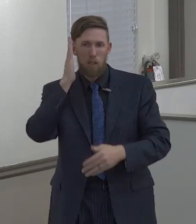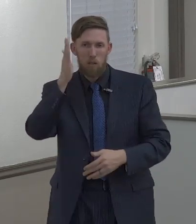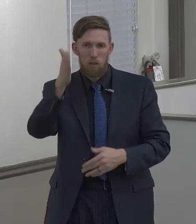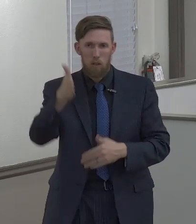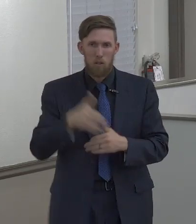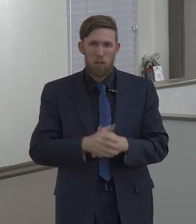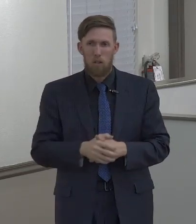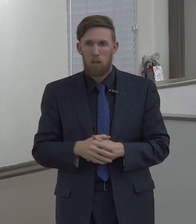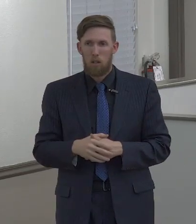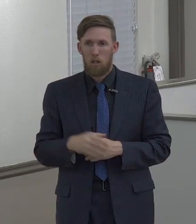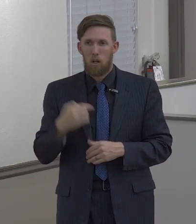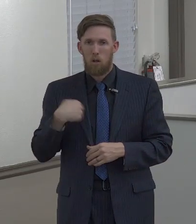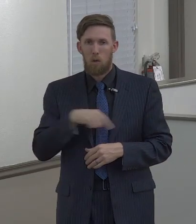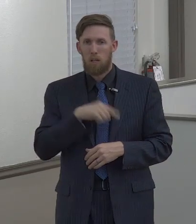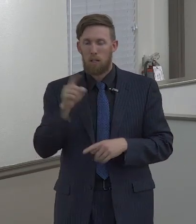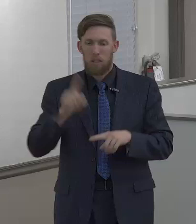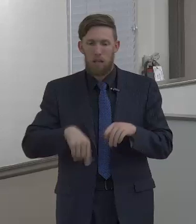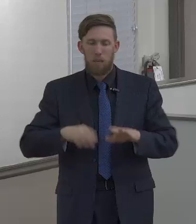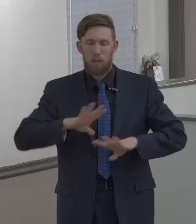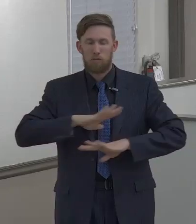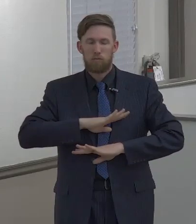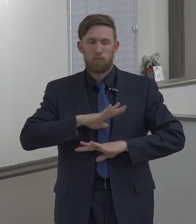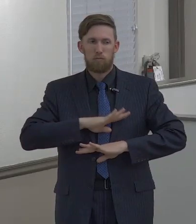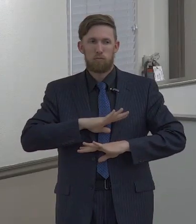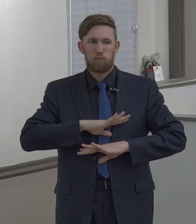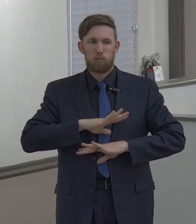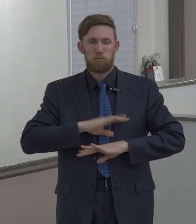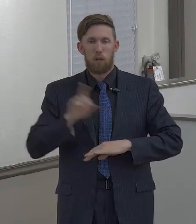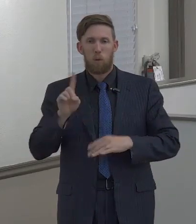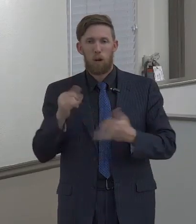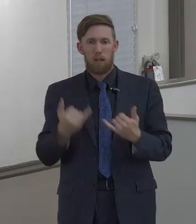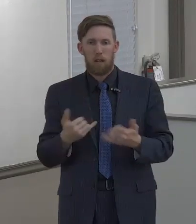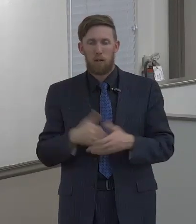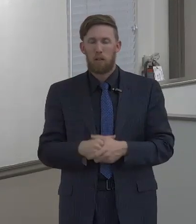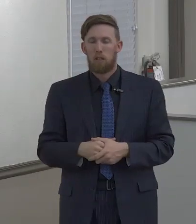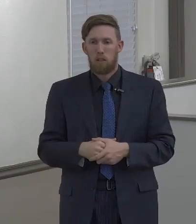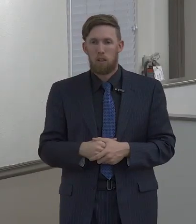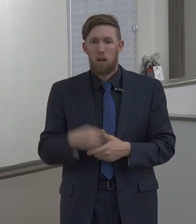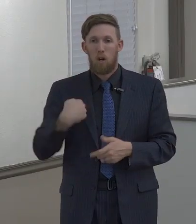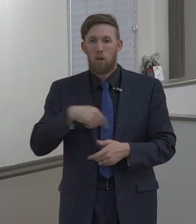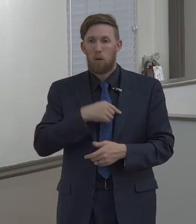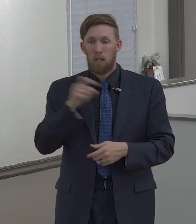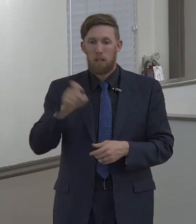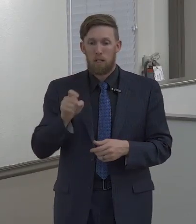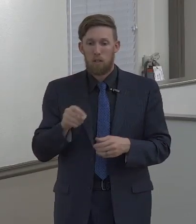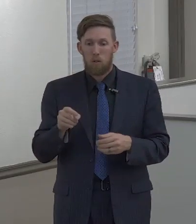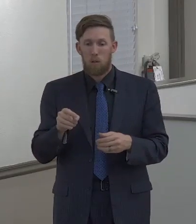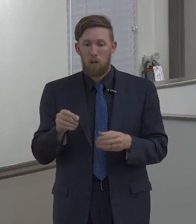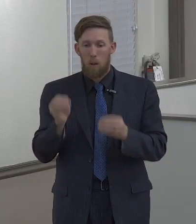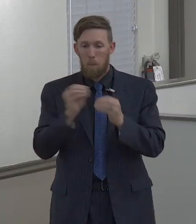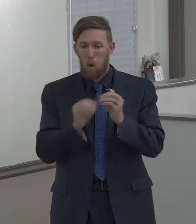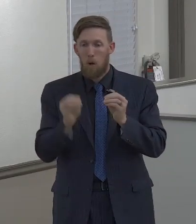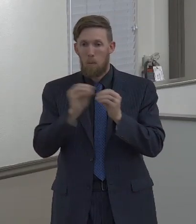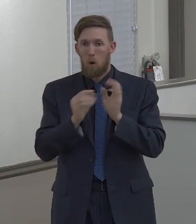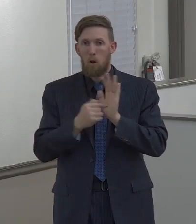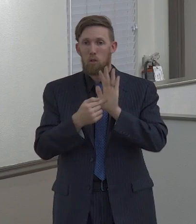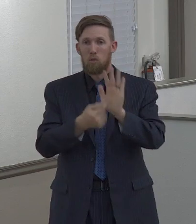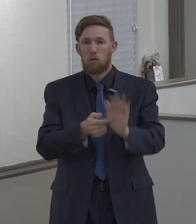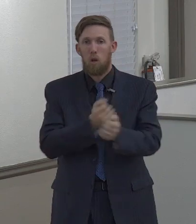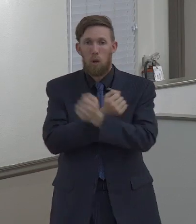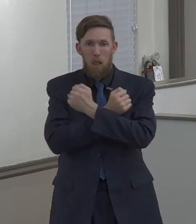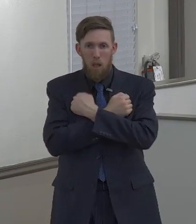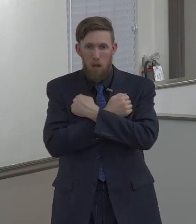can't sit back and say we're good with where we are man we should increase more and more